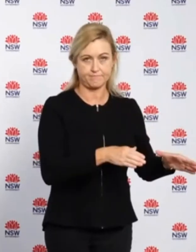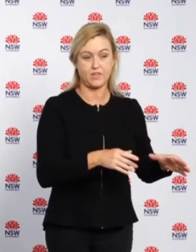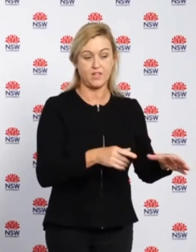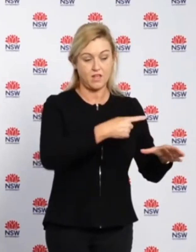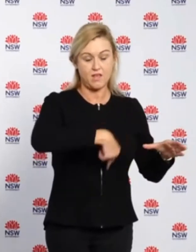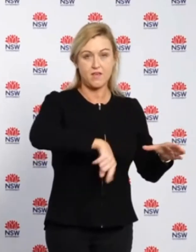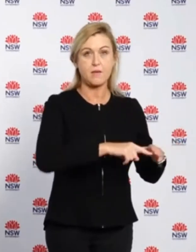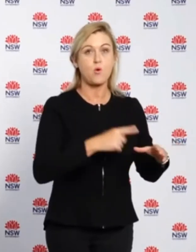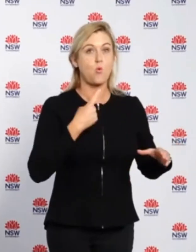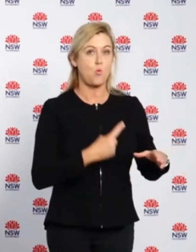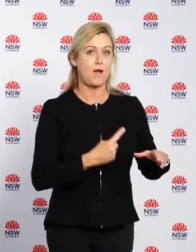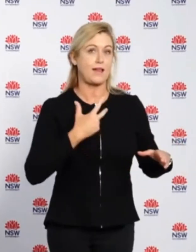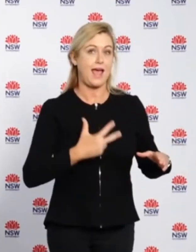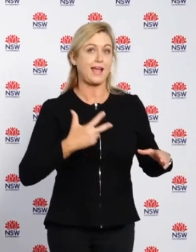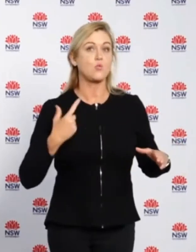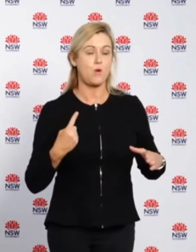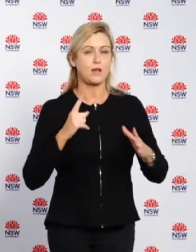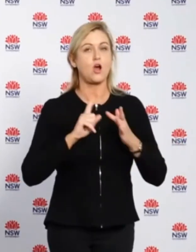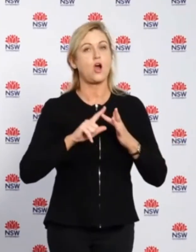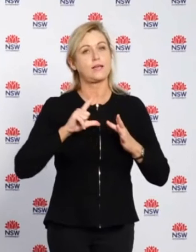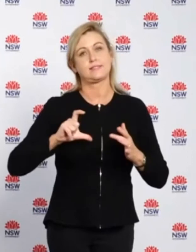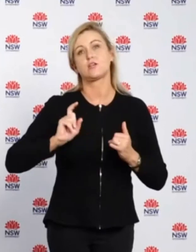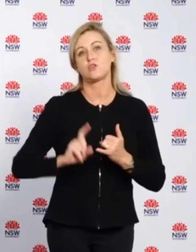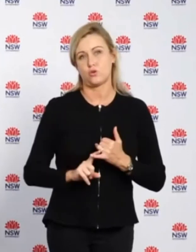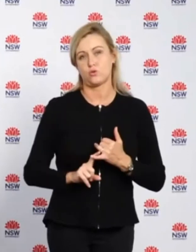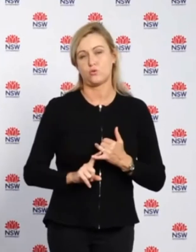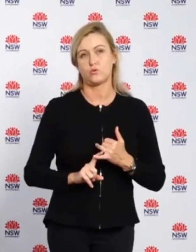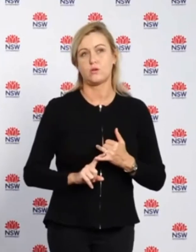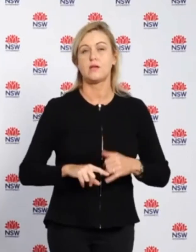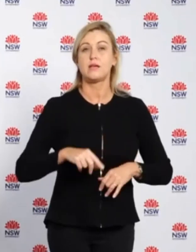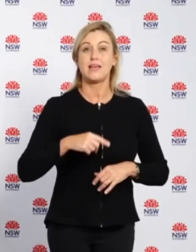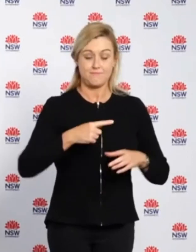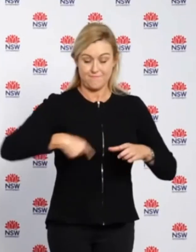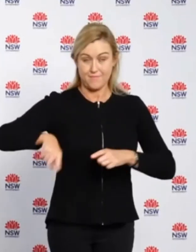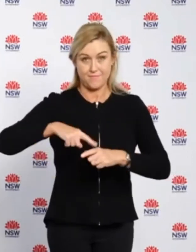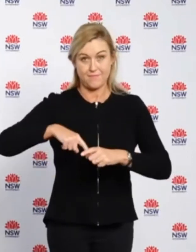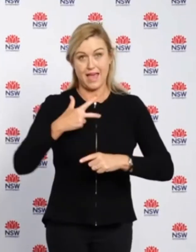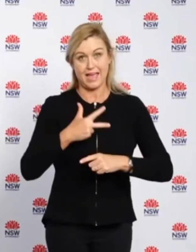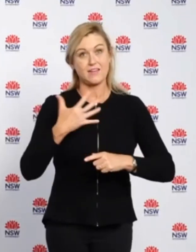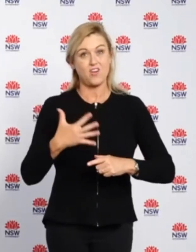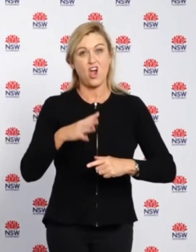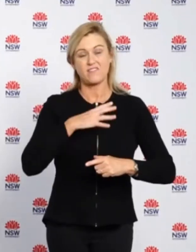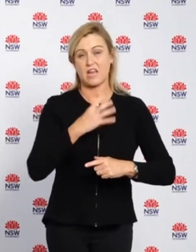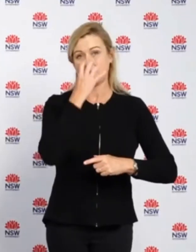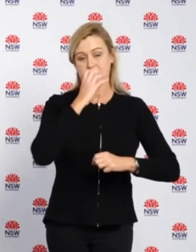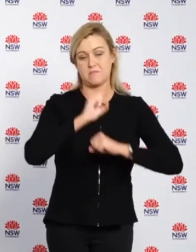181 people in intensive care, 85 of whom require ventilation.